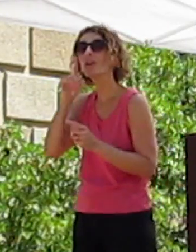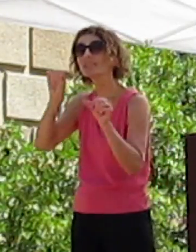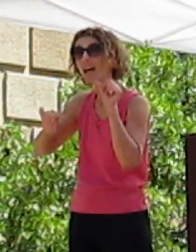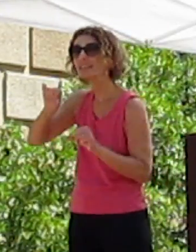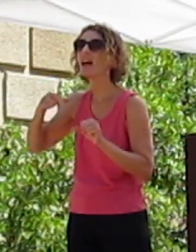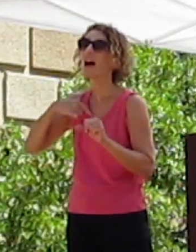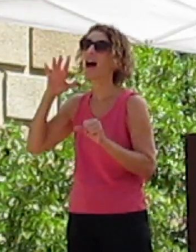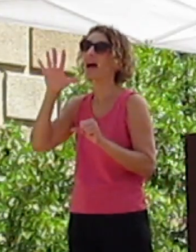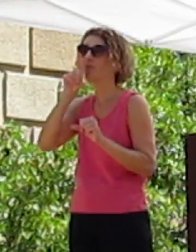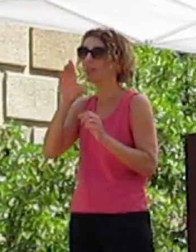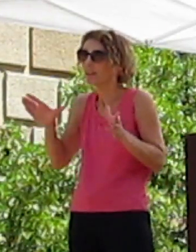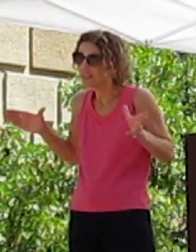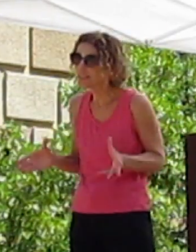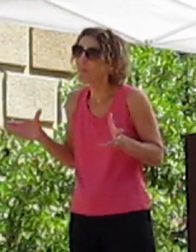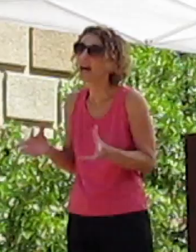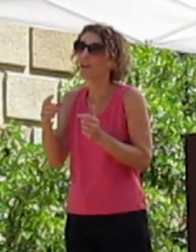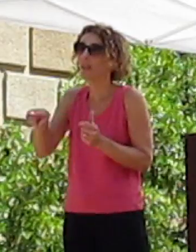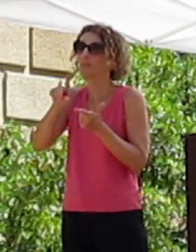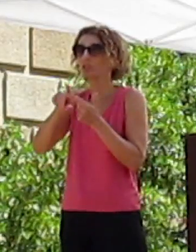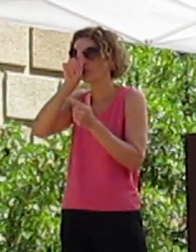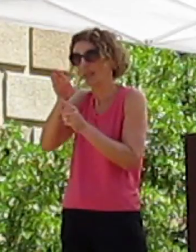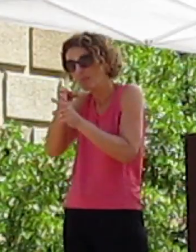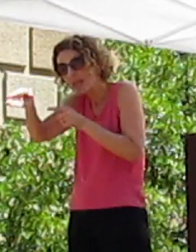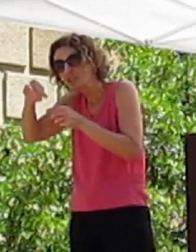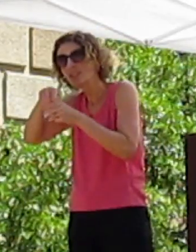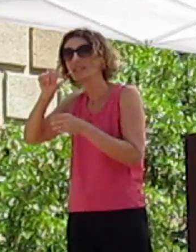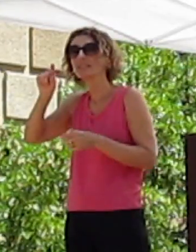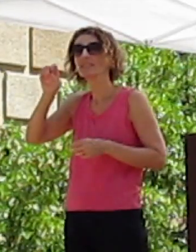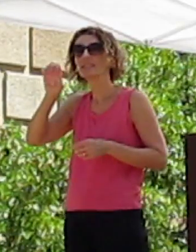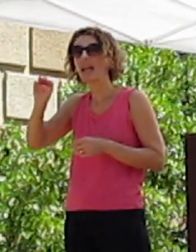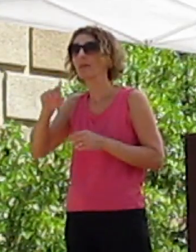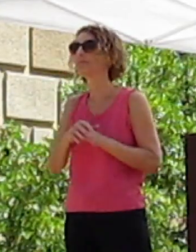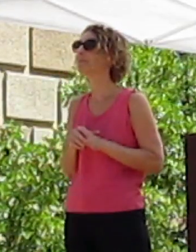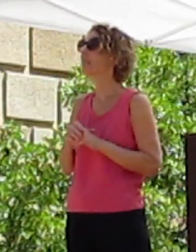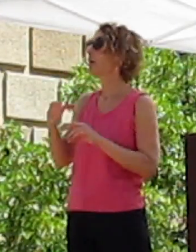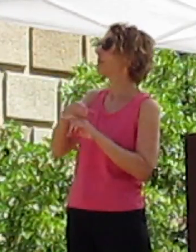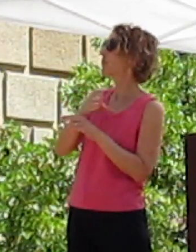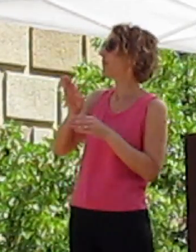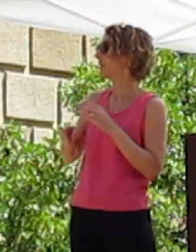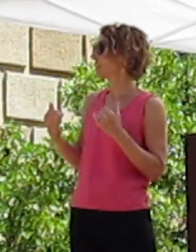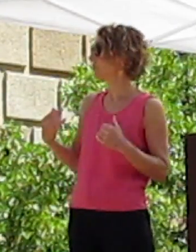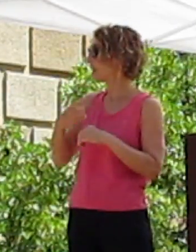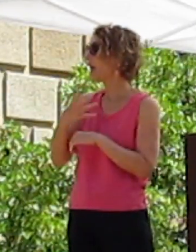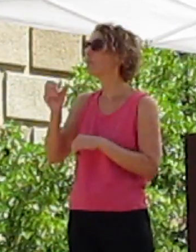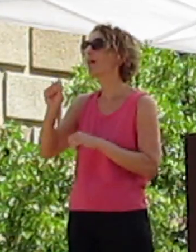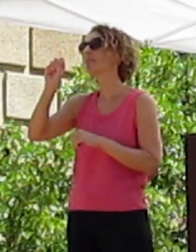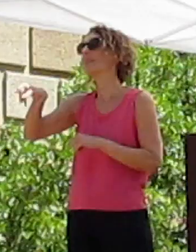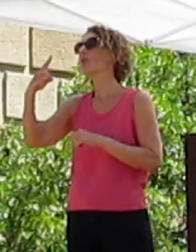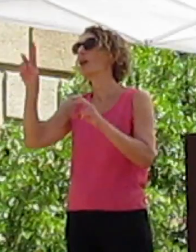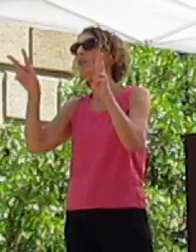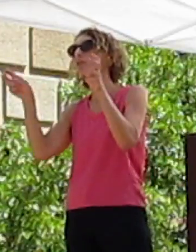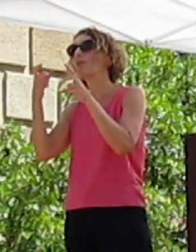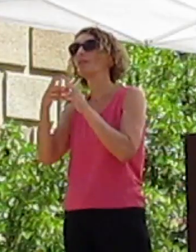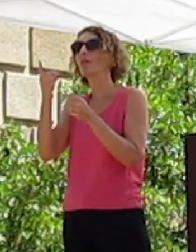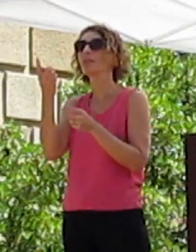going to inspire my students to go into STEM. Before I leave you today, I want to leave you with a quote from Dr.